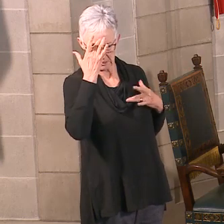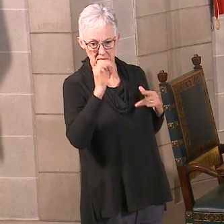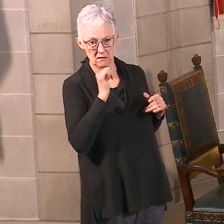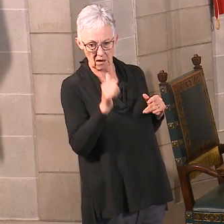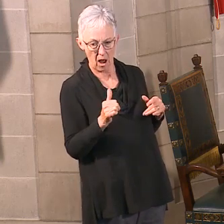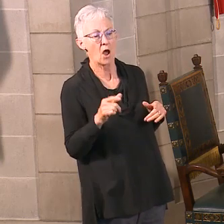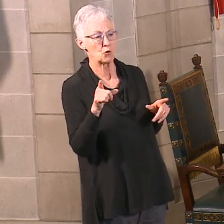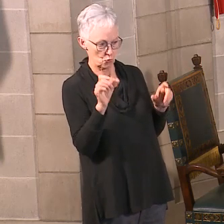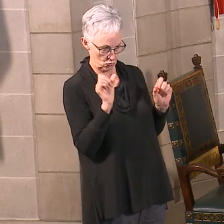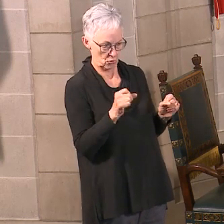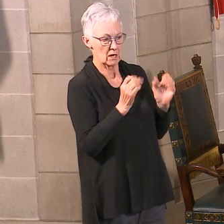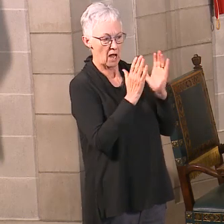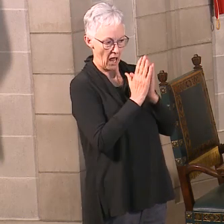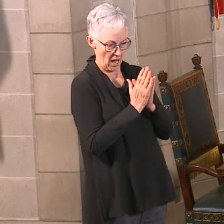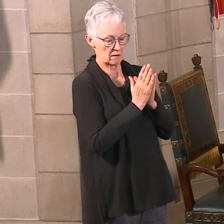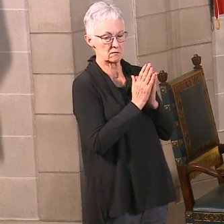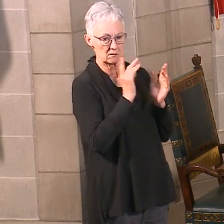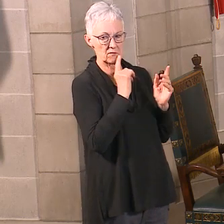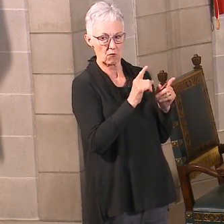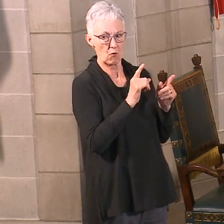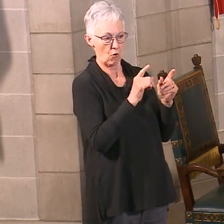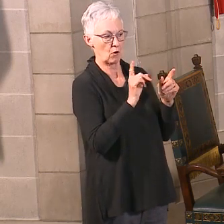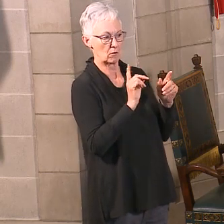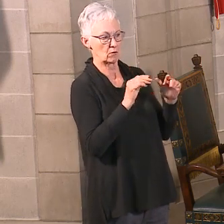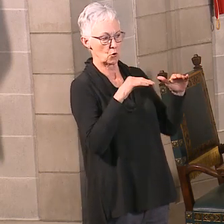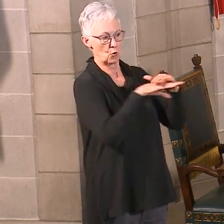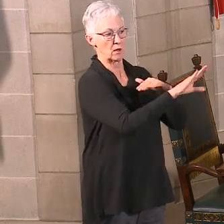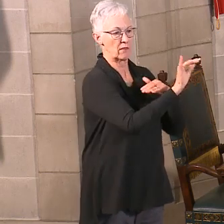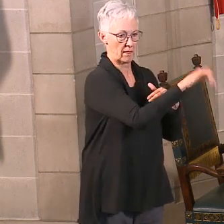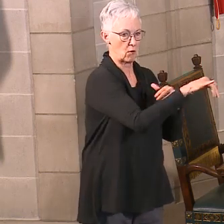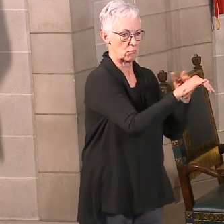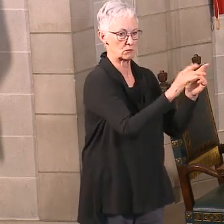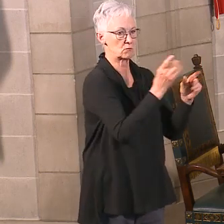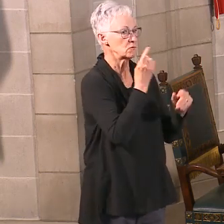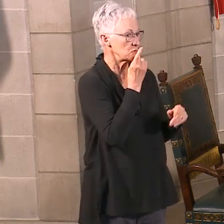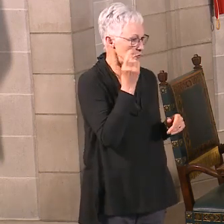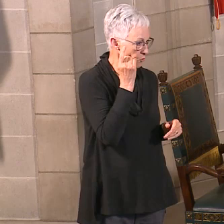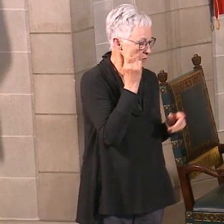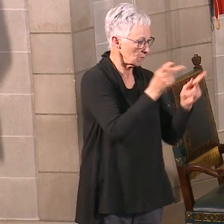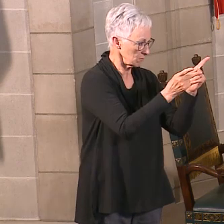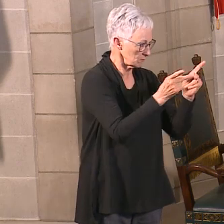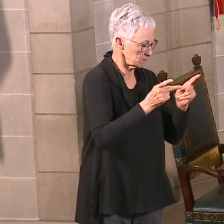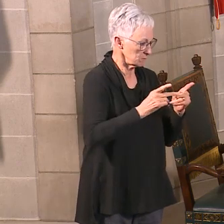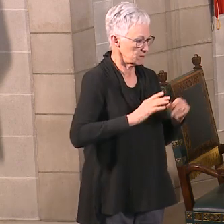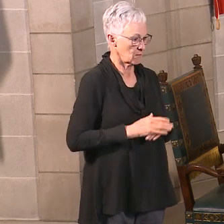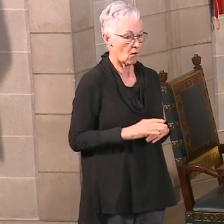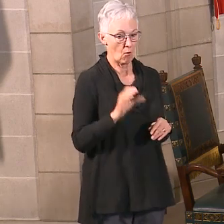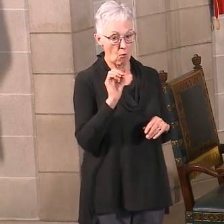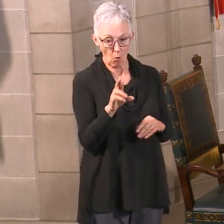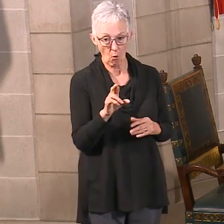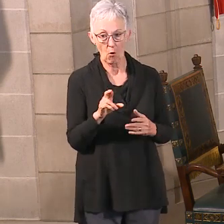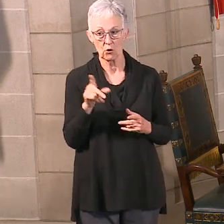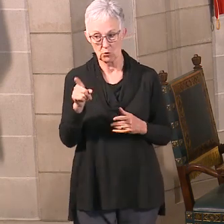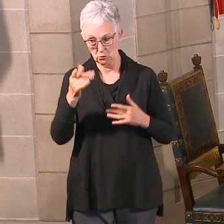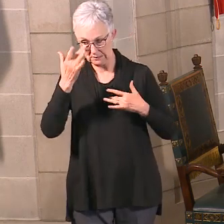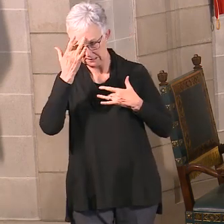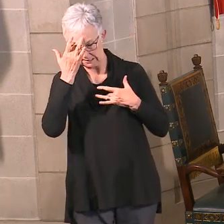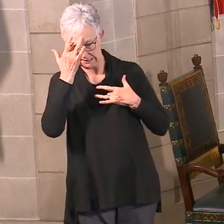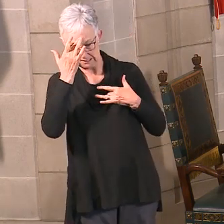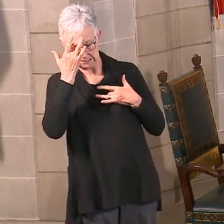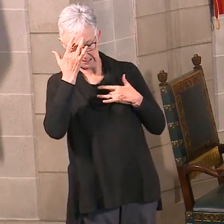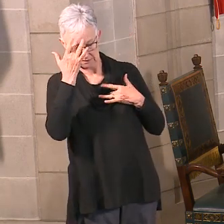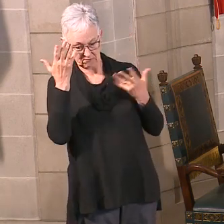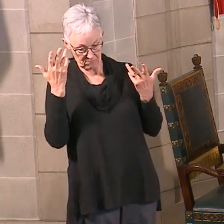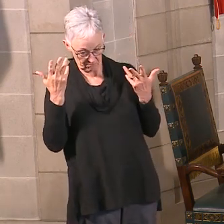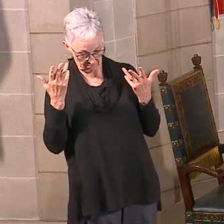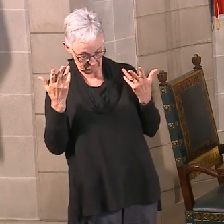go. Also, we'll be looking at maybe using that for convalescence as well. So after you've gotten through the disease and you've been in the